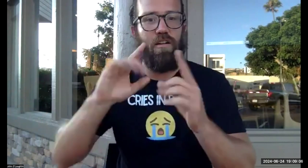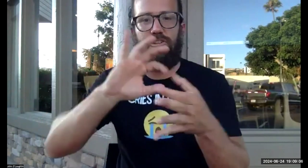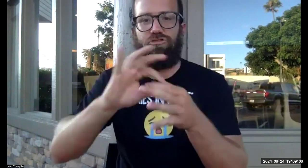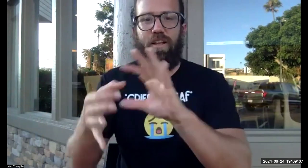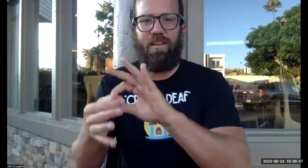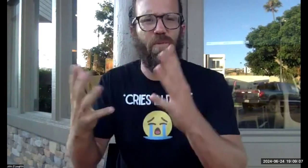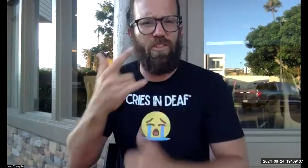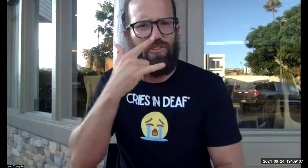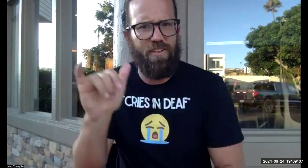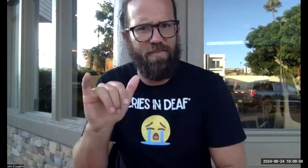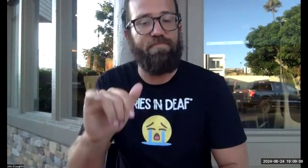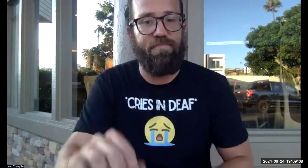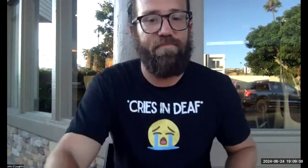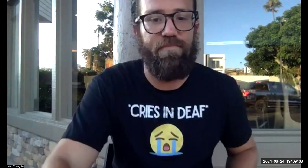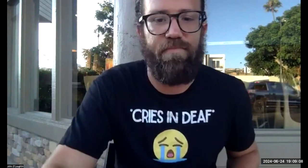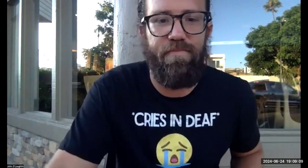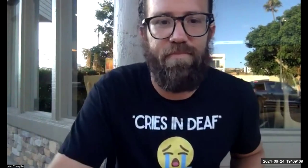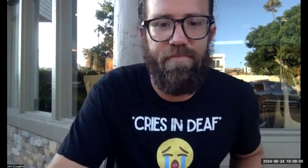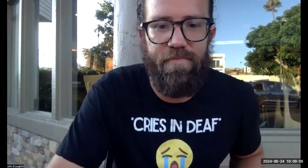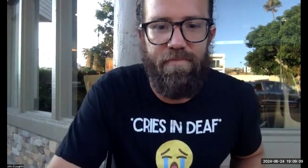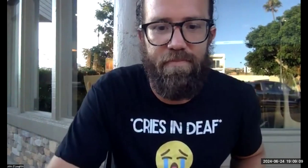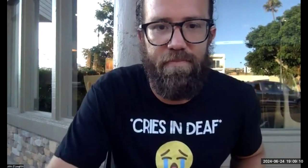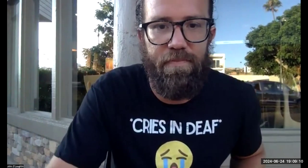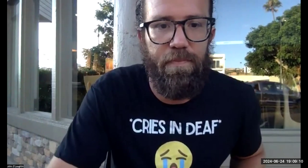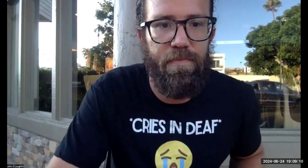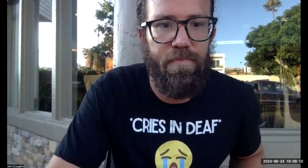interactive dialogue chain. I'm going to show you what that looks like.